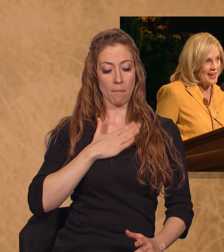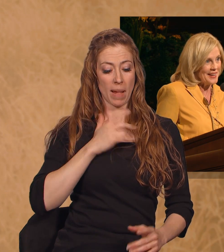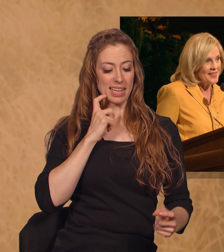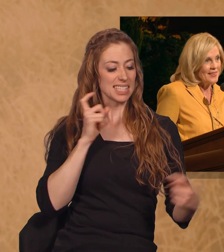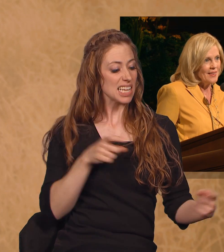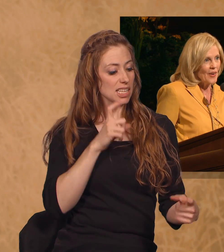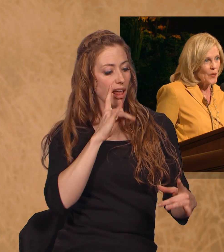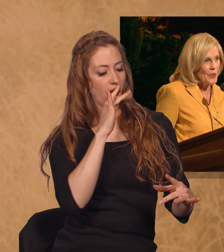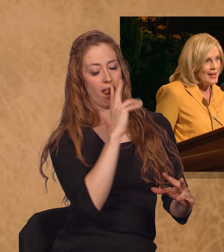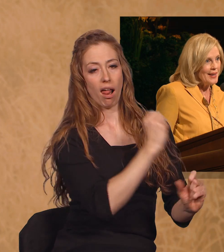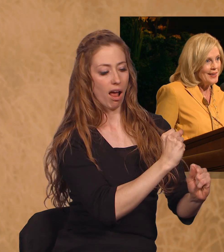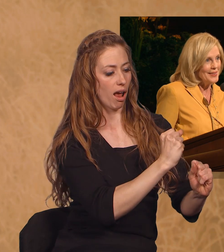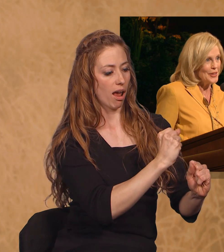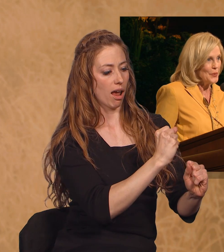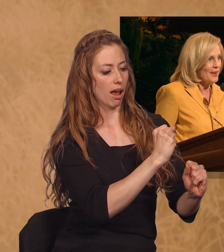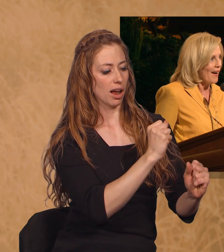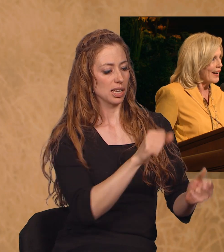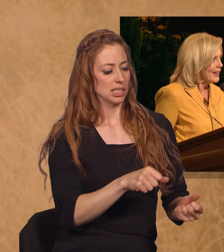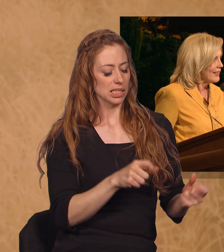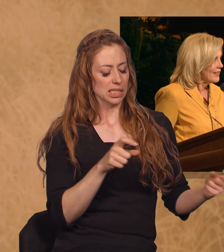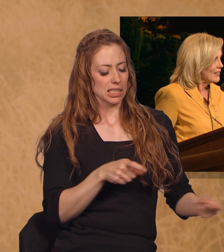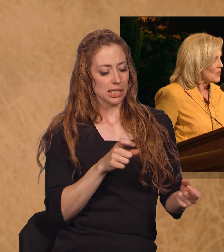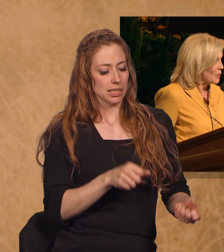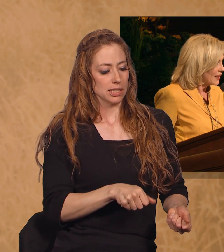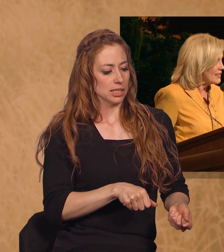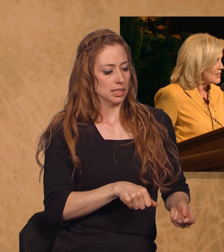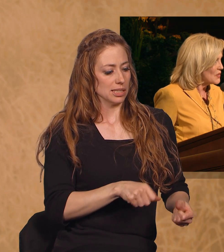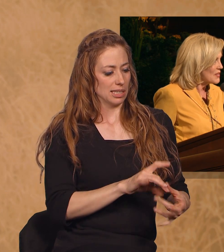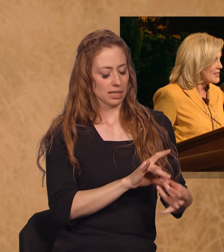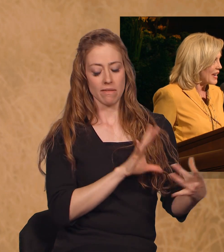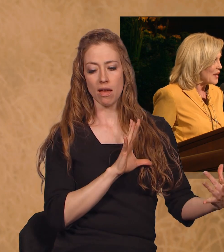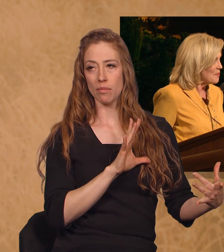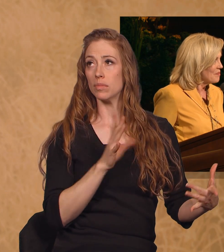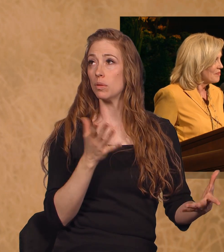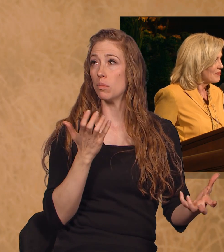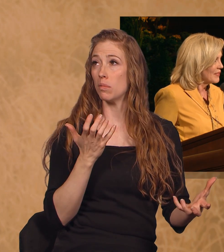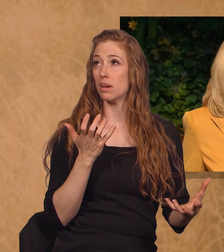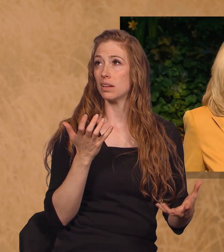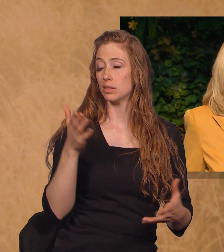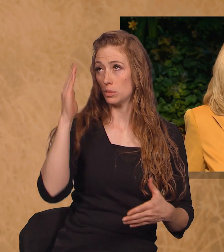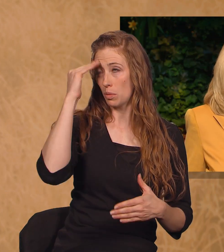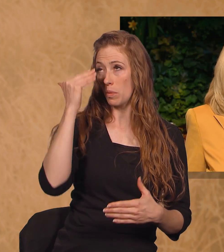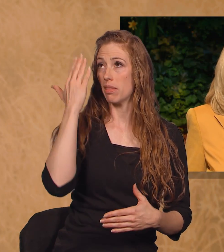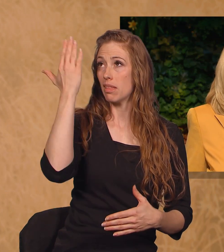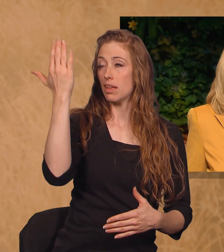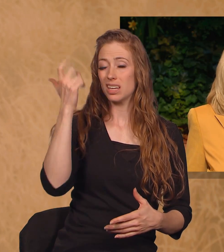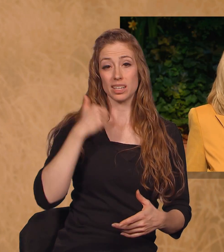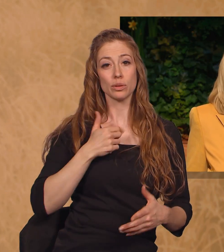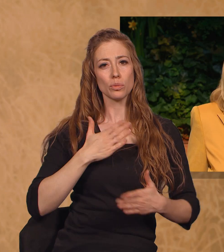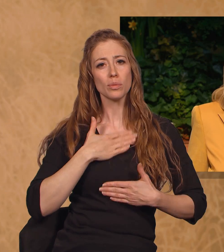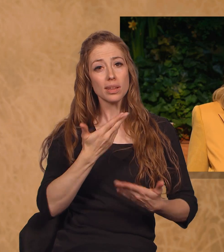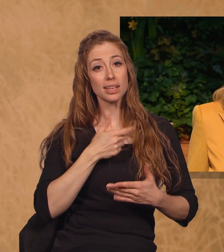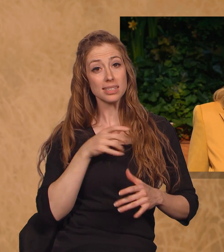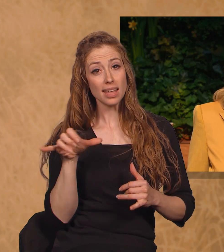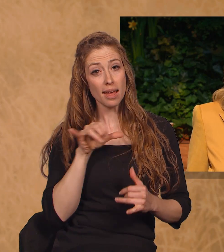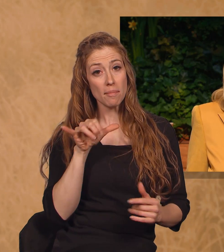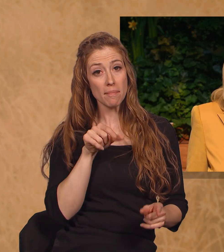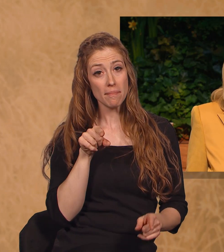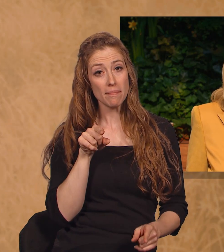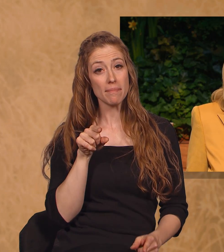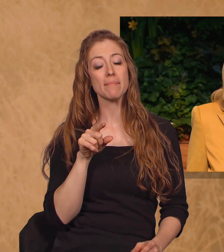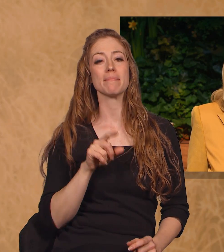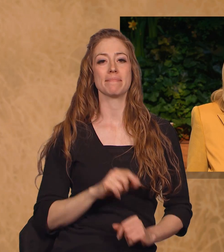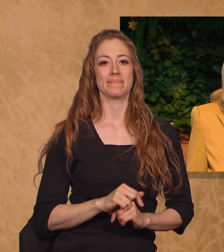null thee. Are we, you and I, willing to do the same? Well, a group of youth in Queen Creek,